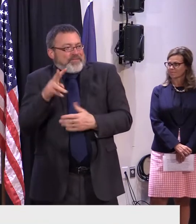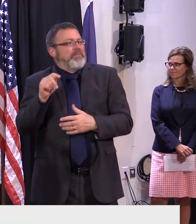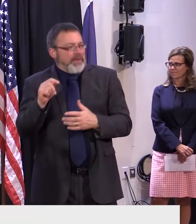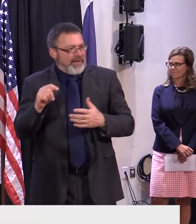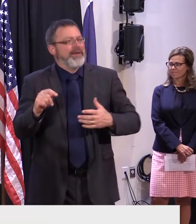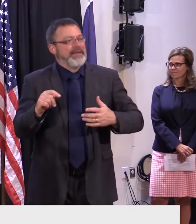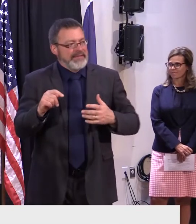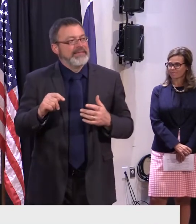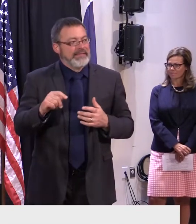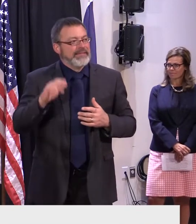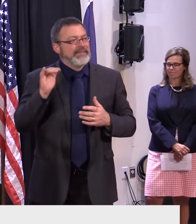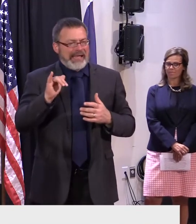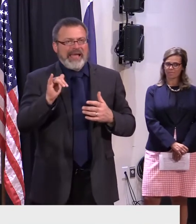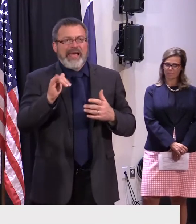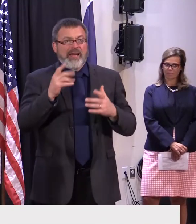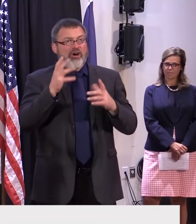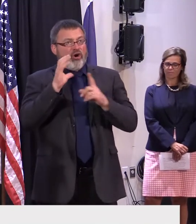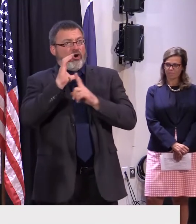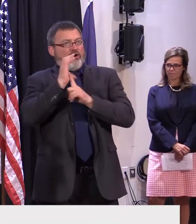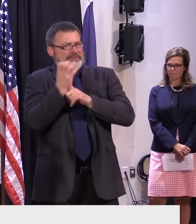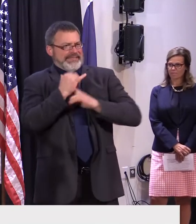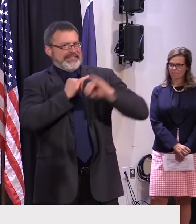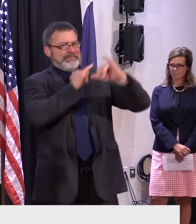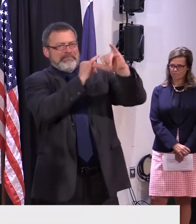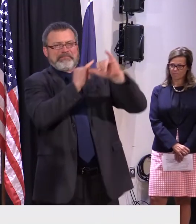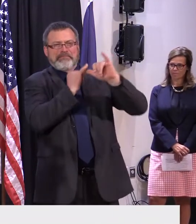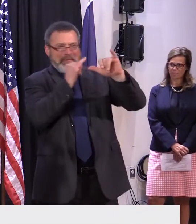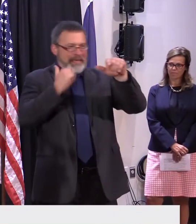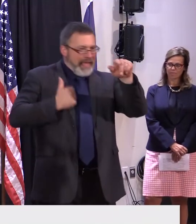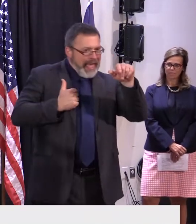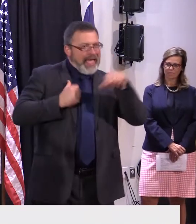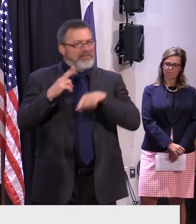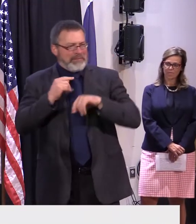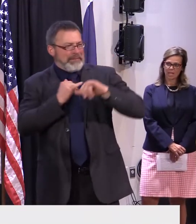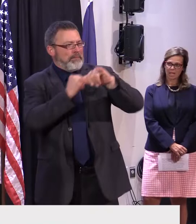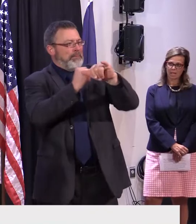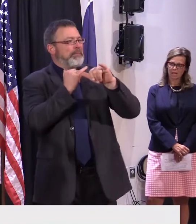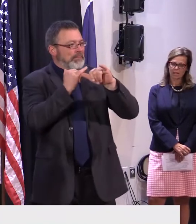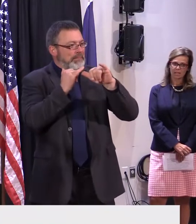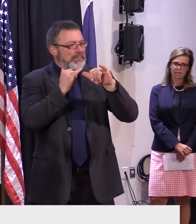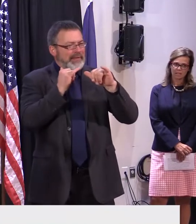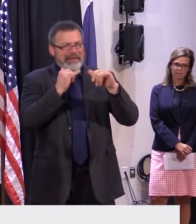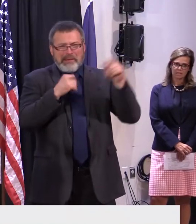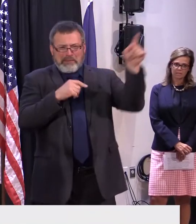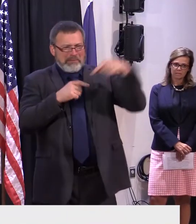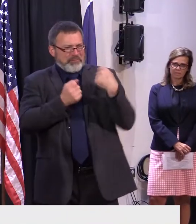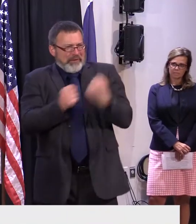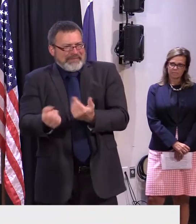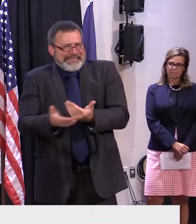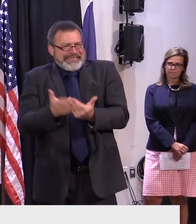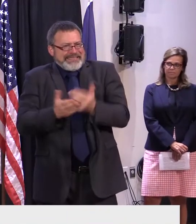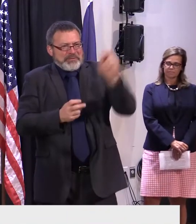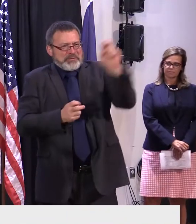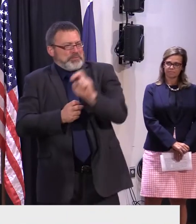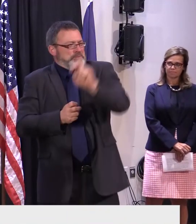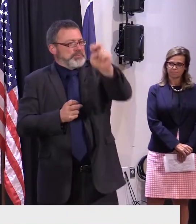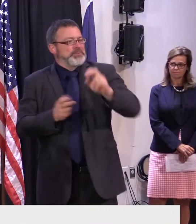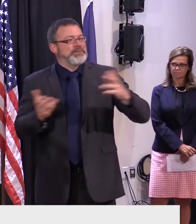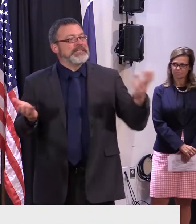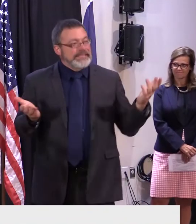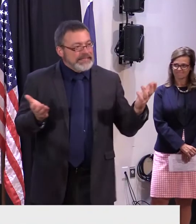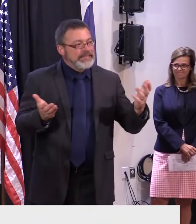culture, the proximity, and as close as it is to drive. So it's difficult in terms of